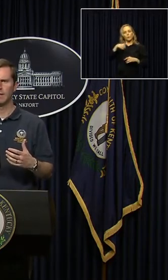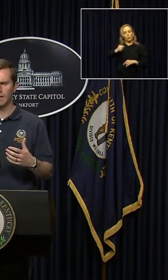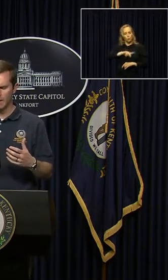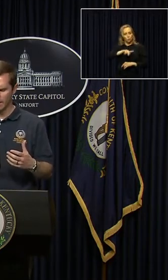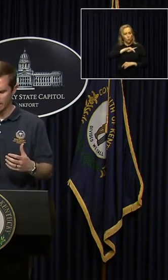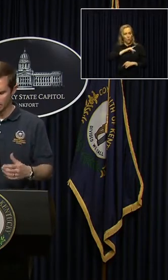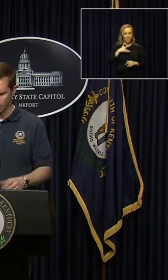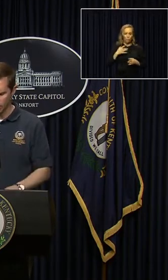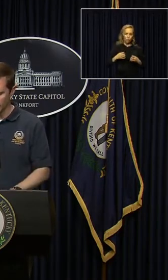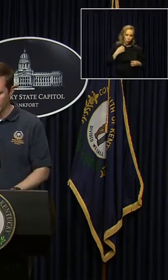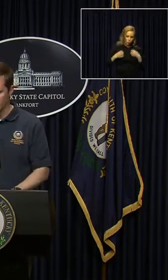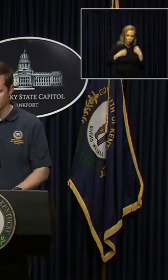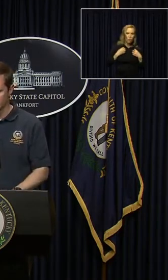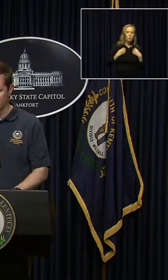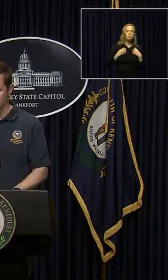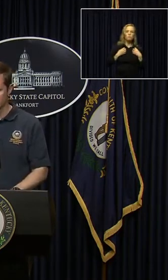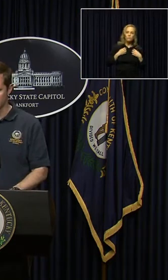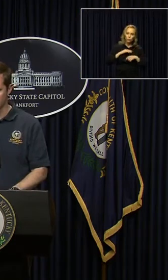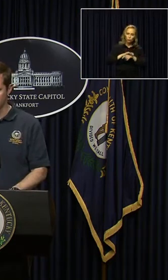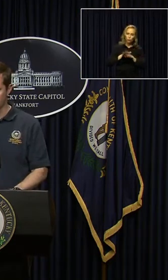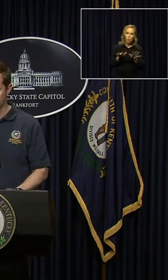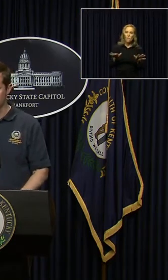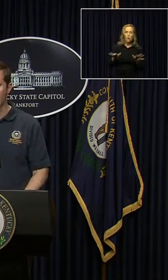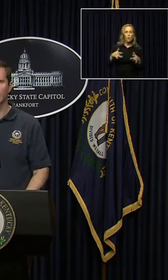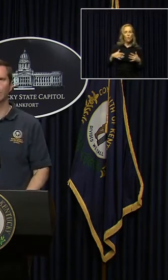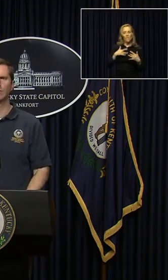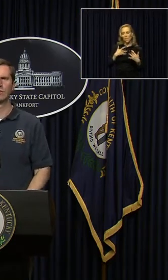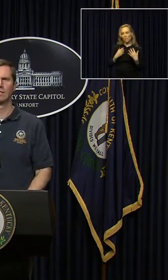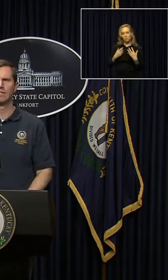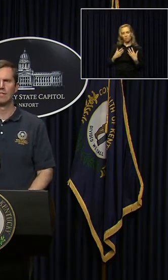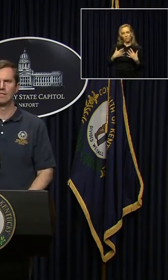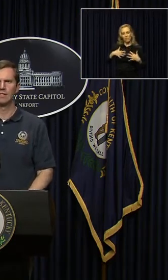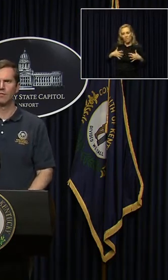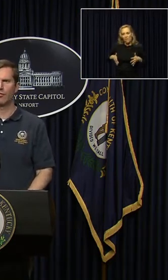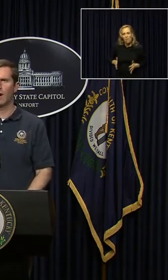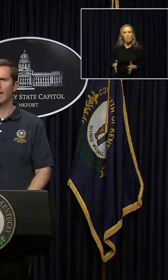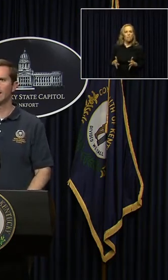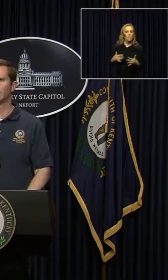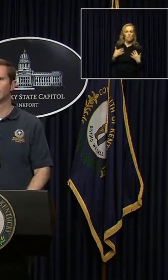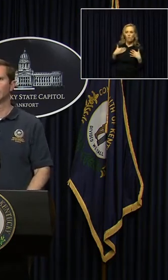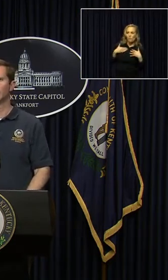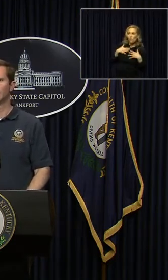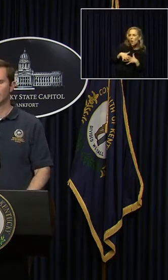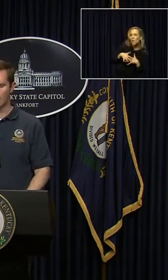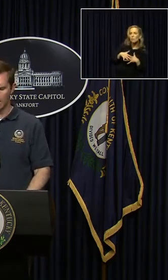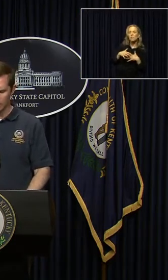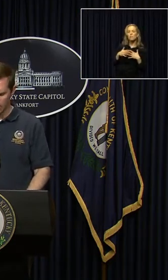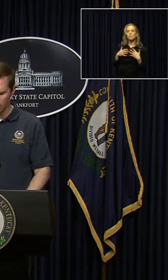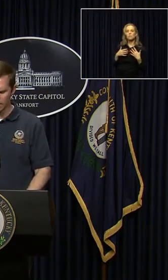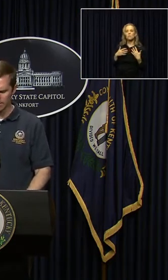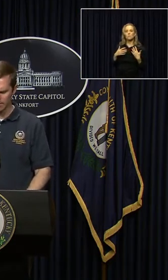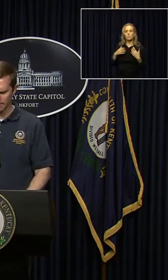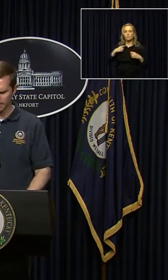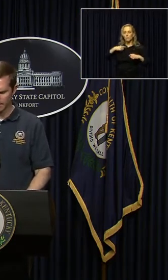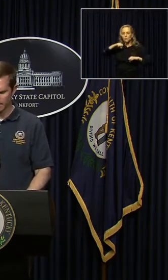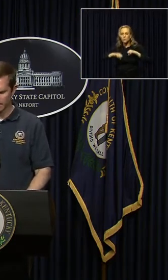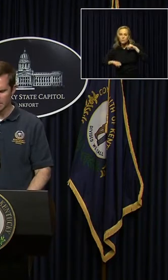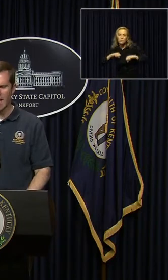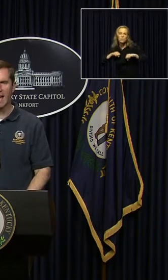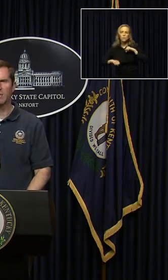that this coronavirus is causing. It makes us anxious, afraid, uncertain,